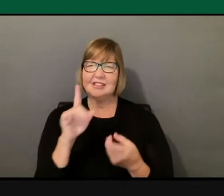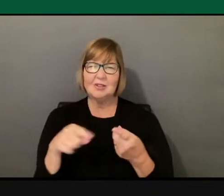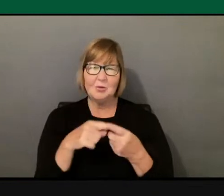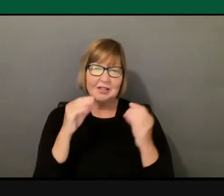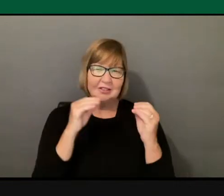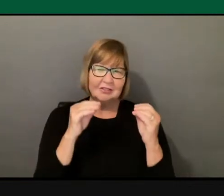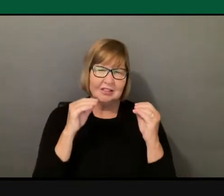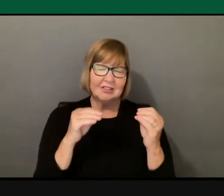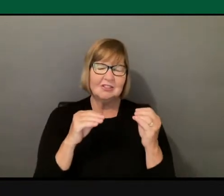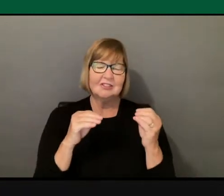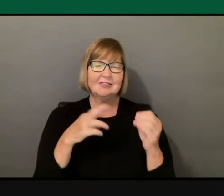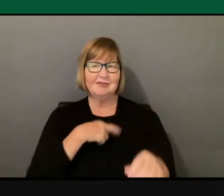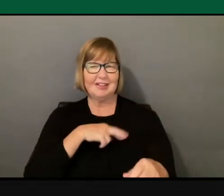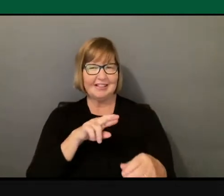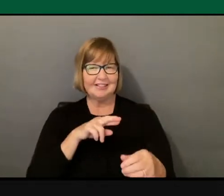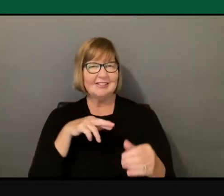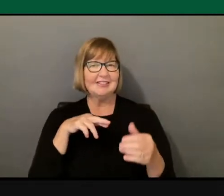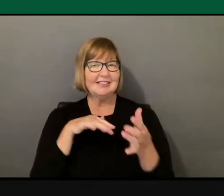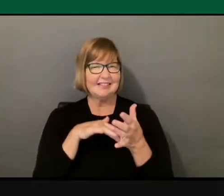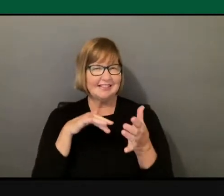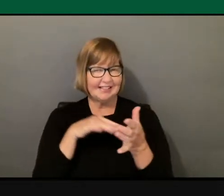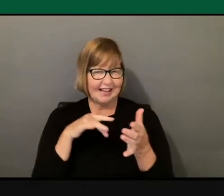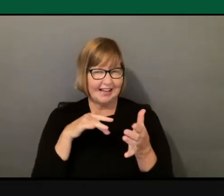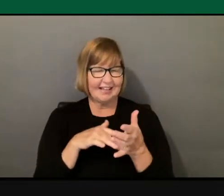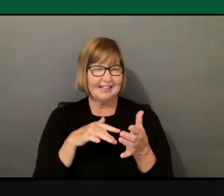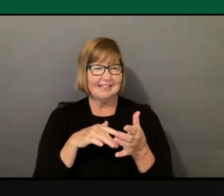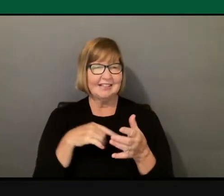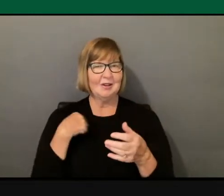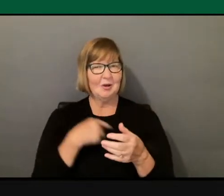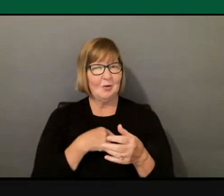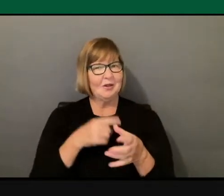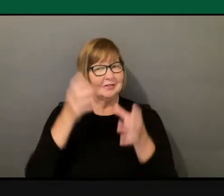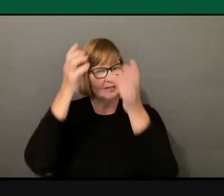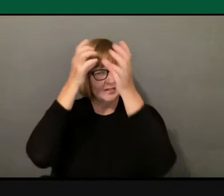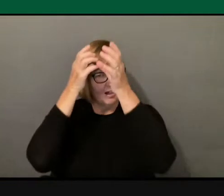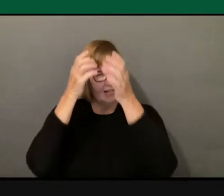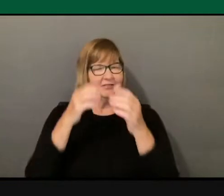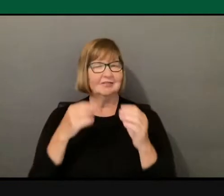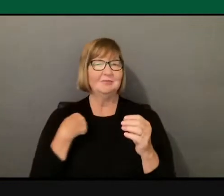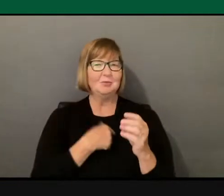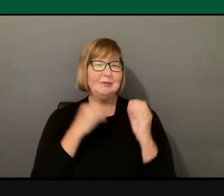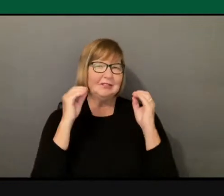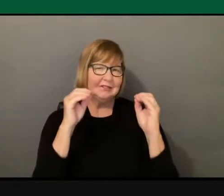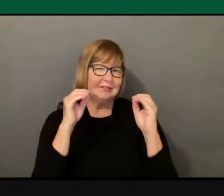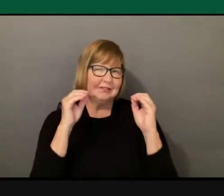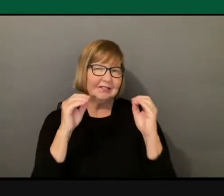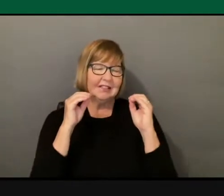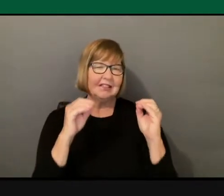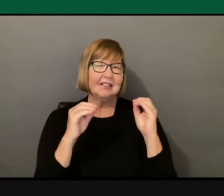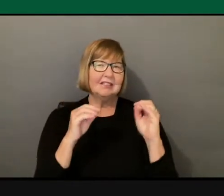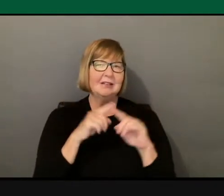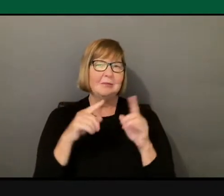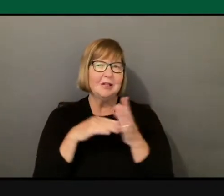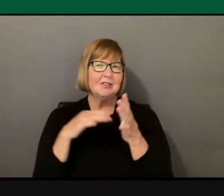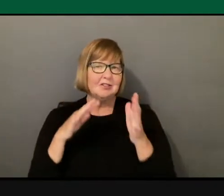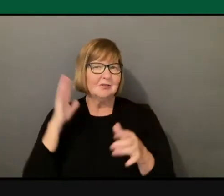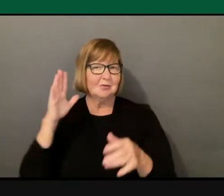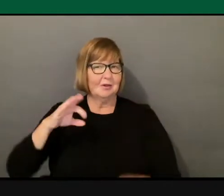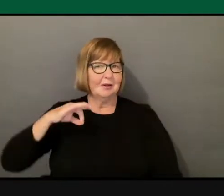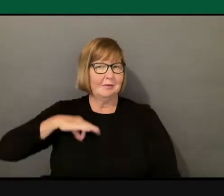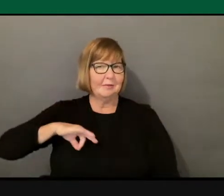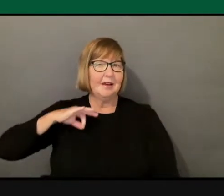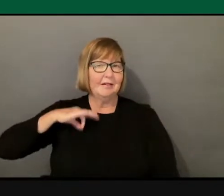department, because we're scholars and we teach, right? But our students also will benefit from